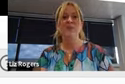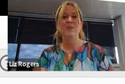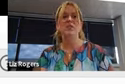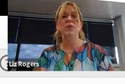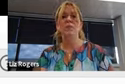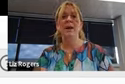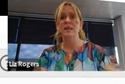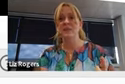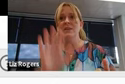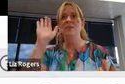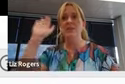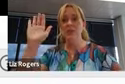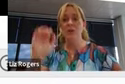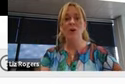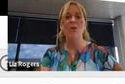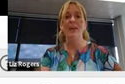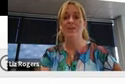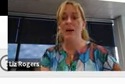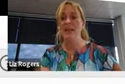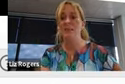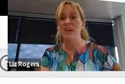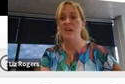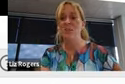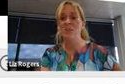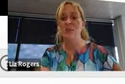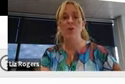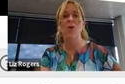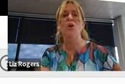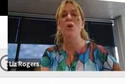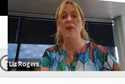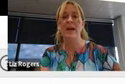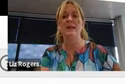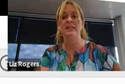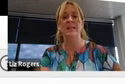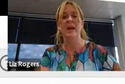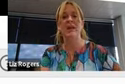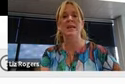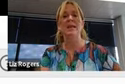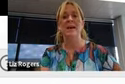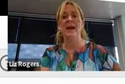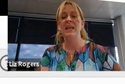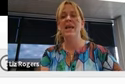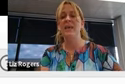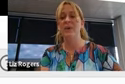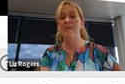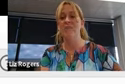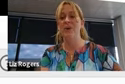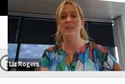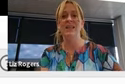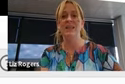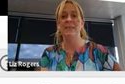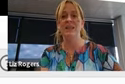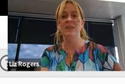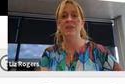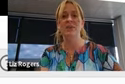from the video. If they just want to remind themselves with a picture on the wall, they can remind themselves with a picture on the wall. All the characters that they make are here and they will have a